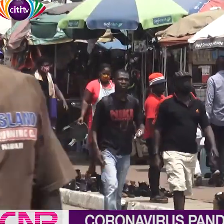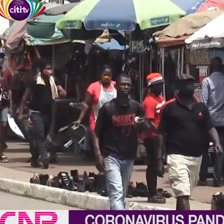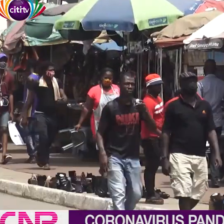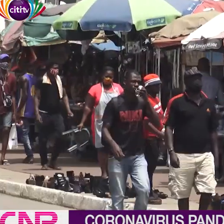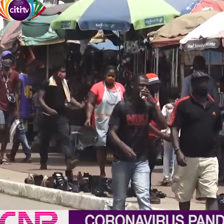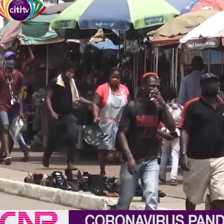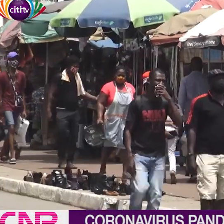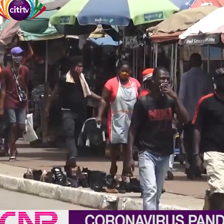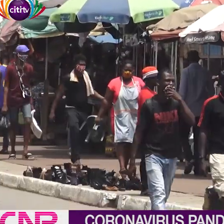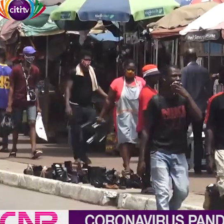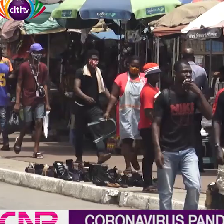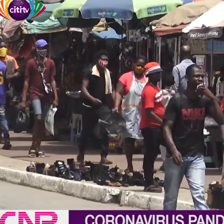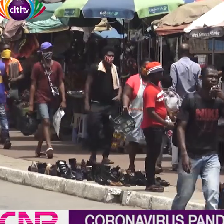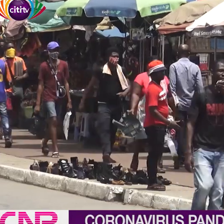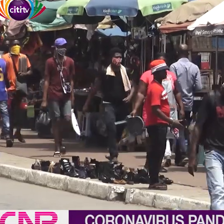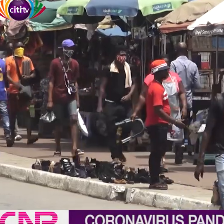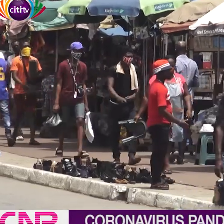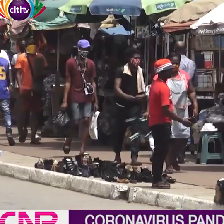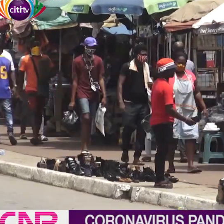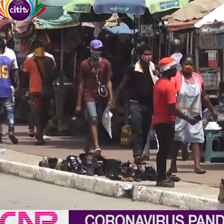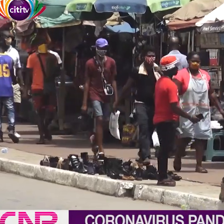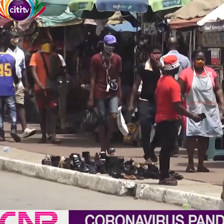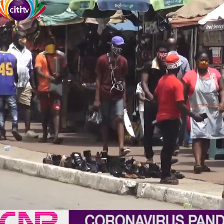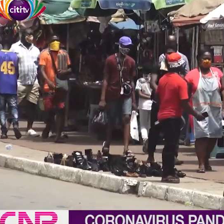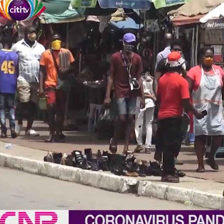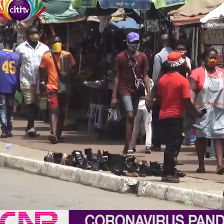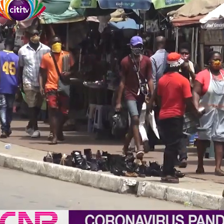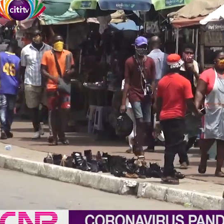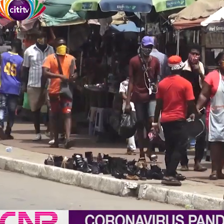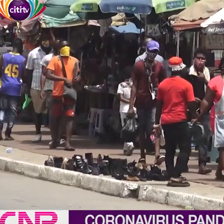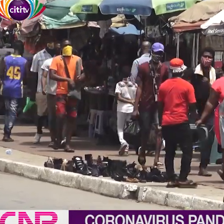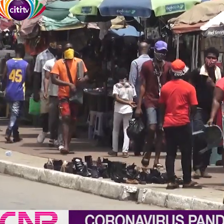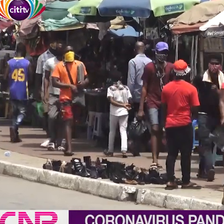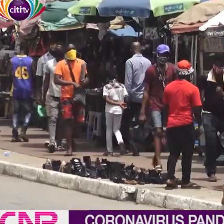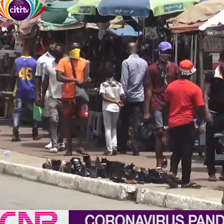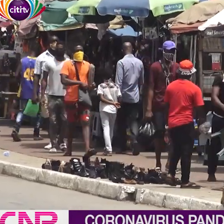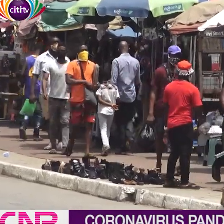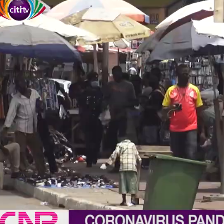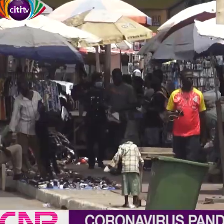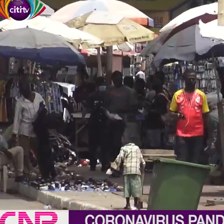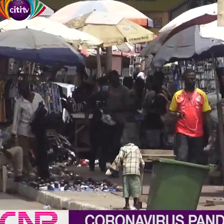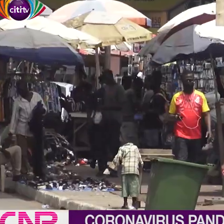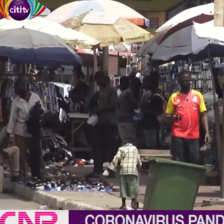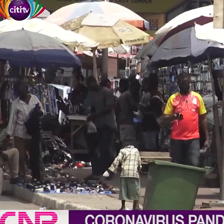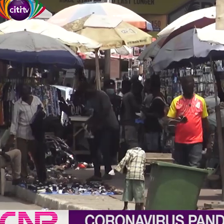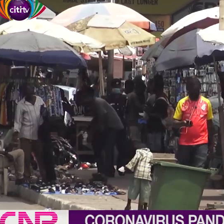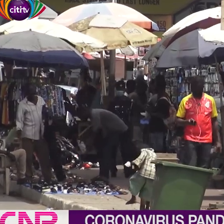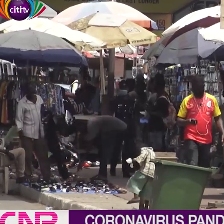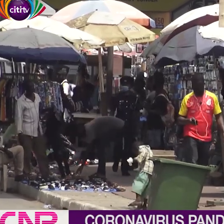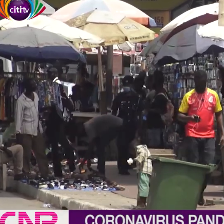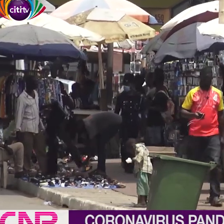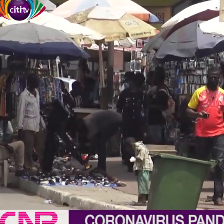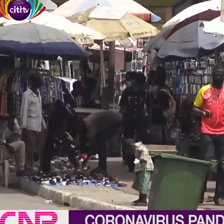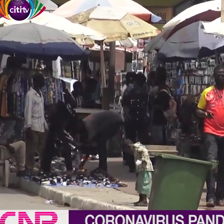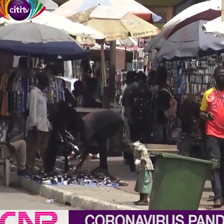hinted, government may be forced to arrest recalcitrant persons who refuse to adhere to basic guidelines